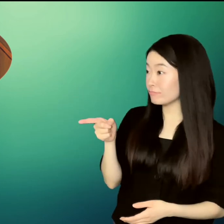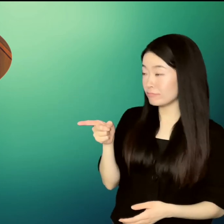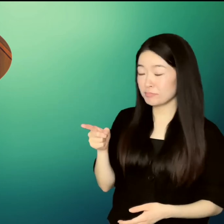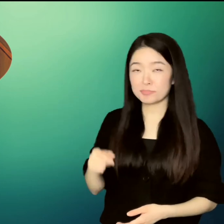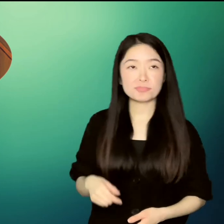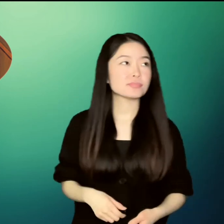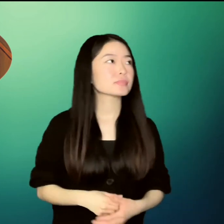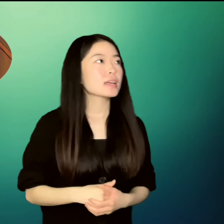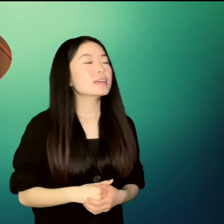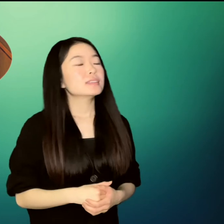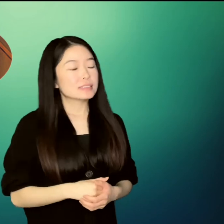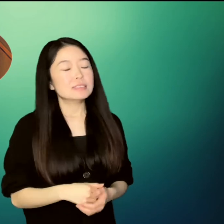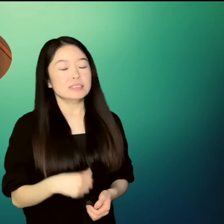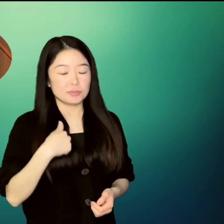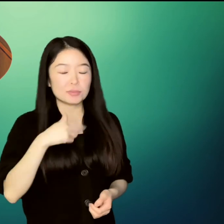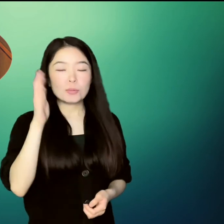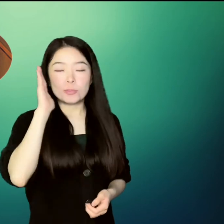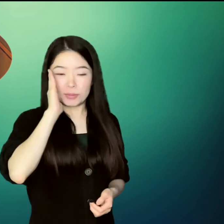I will, replied Un He.